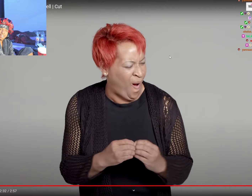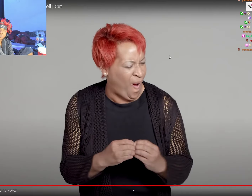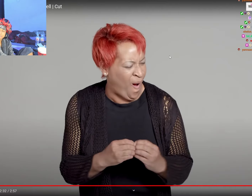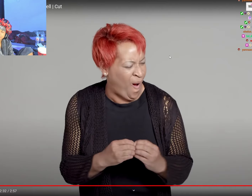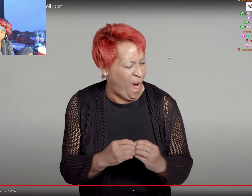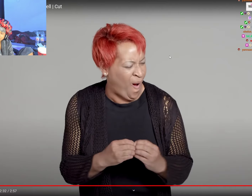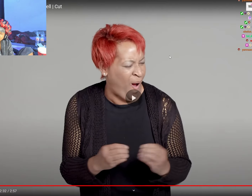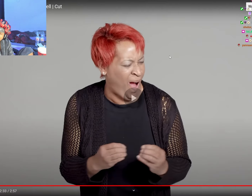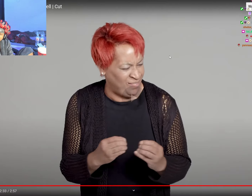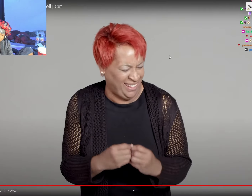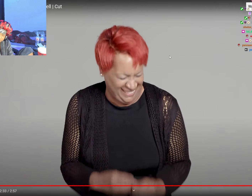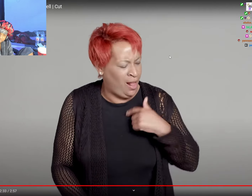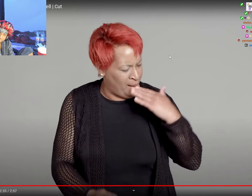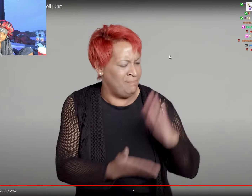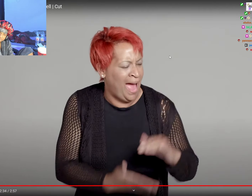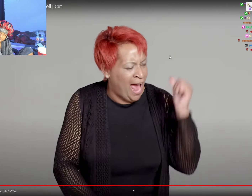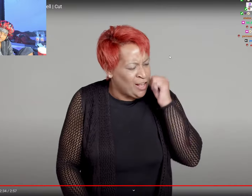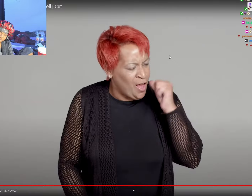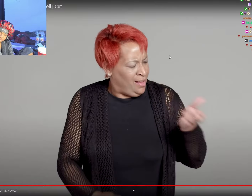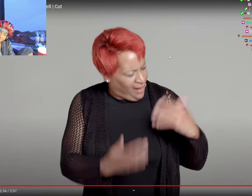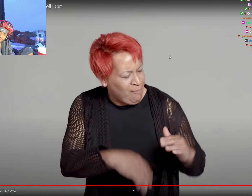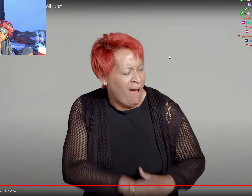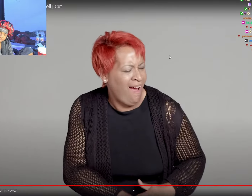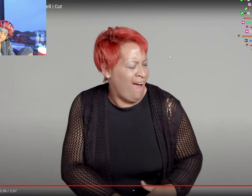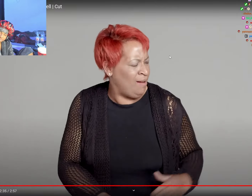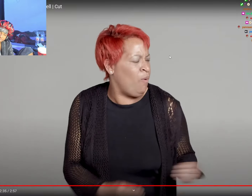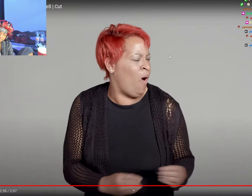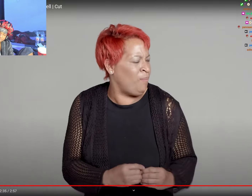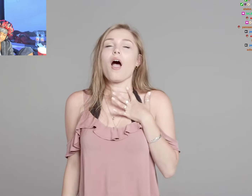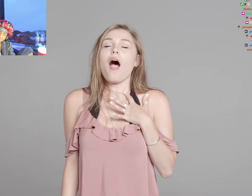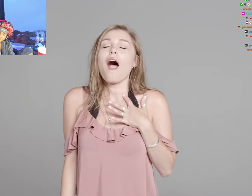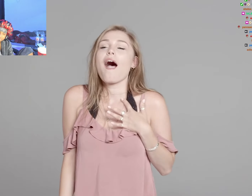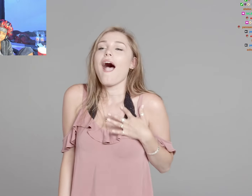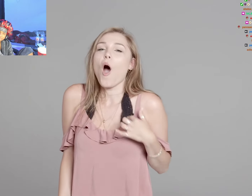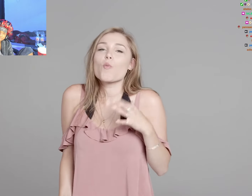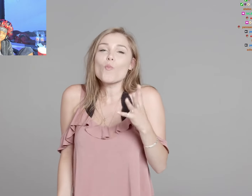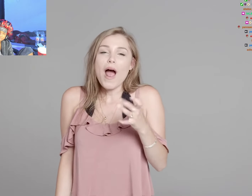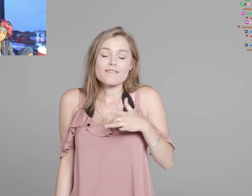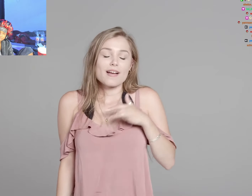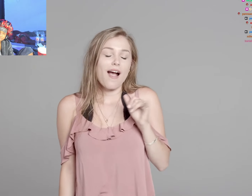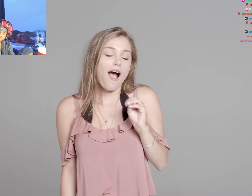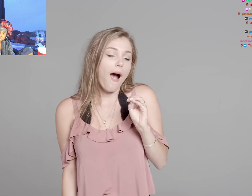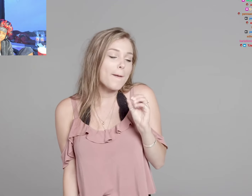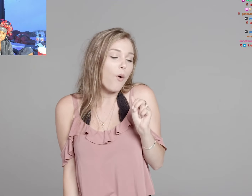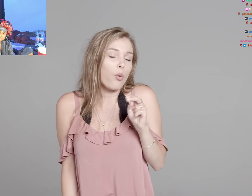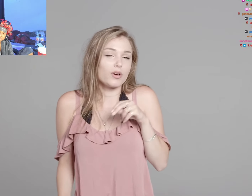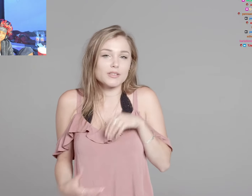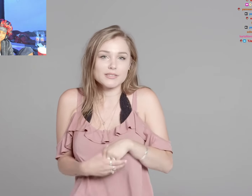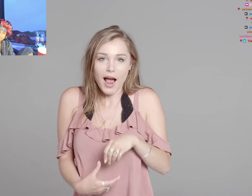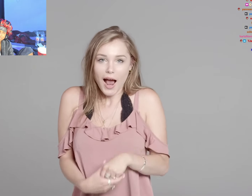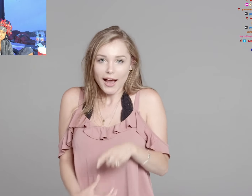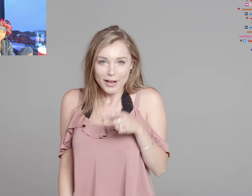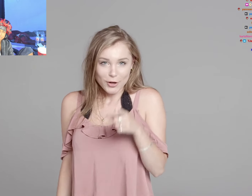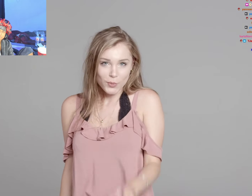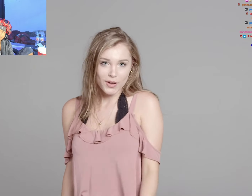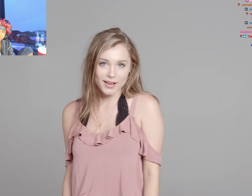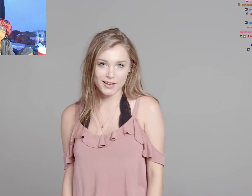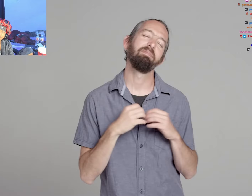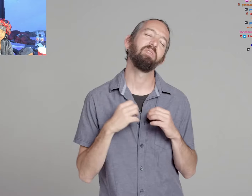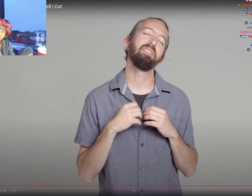no hair Want some more? I'm a bad girl Come on Oh, I want you to be right on the edge of Right on that edge Um